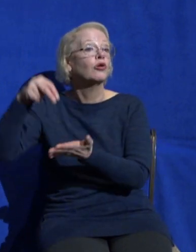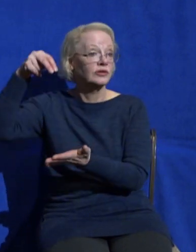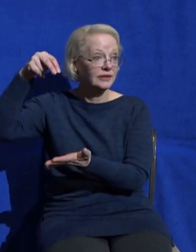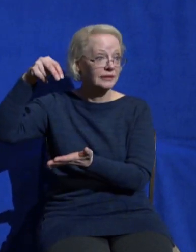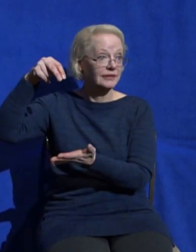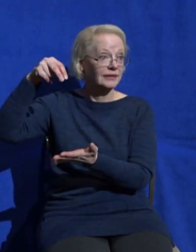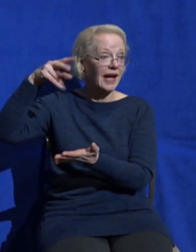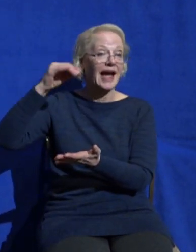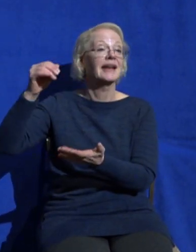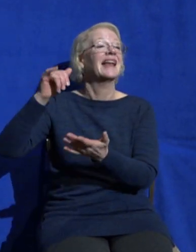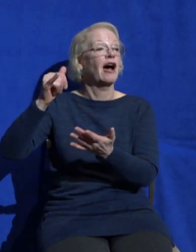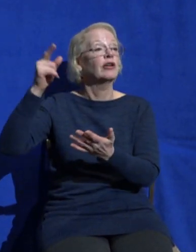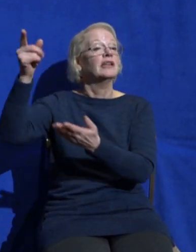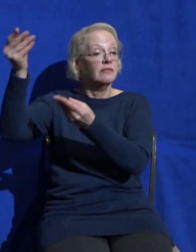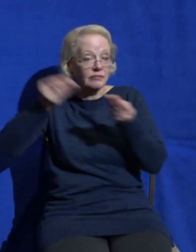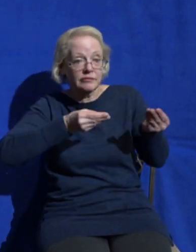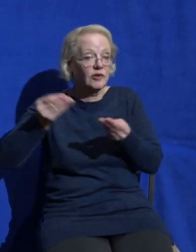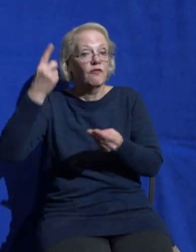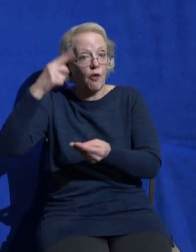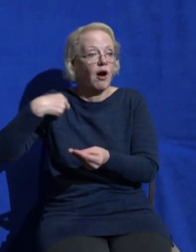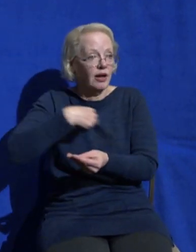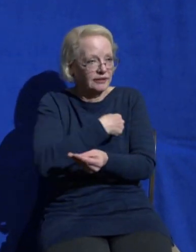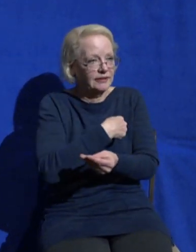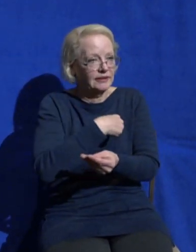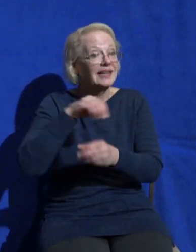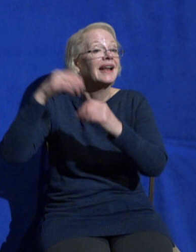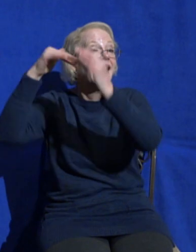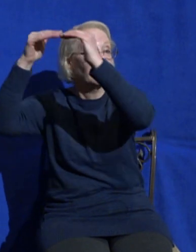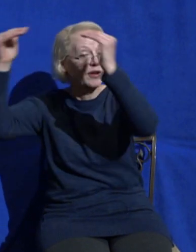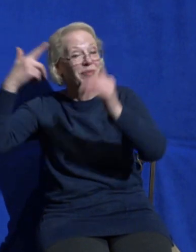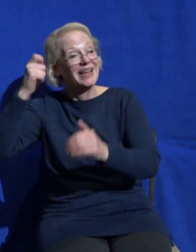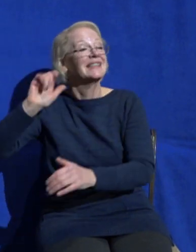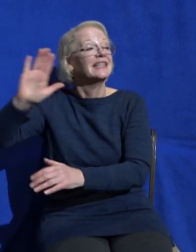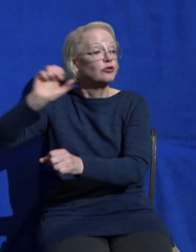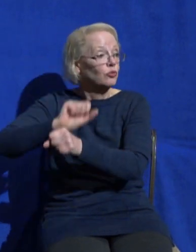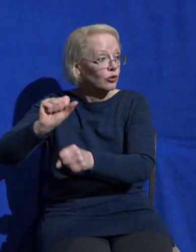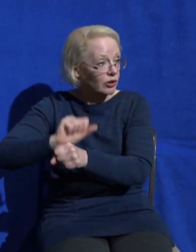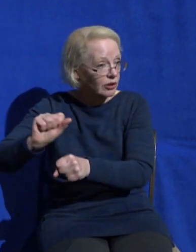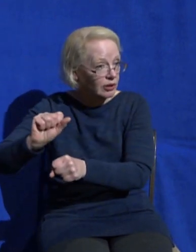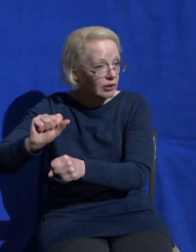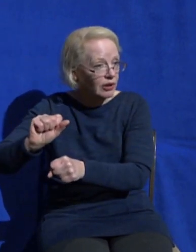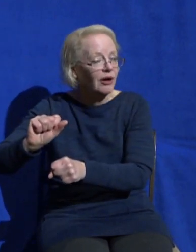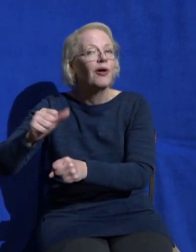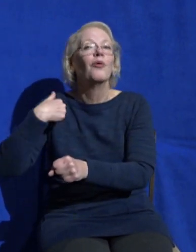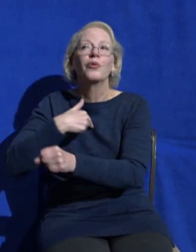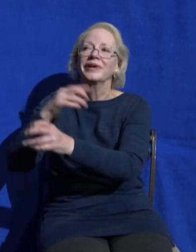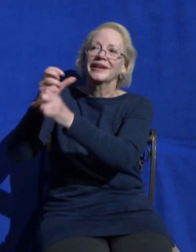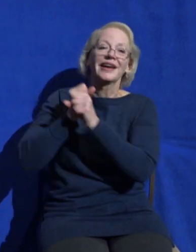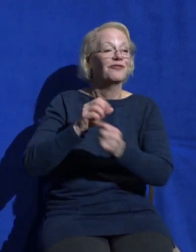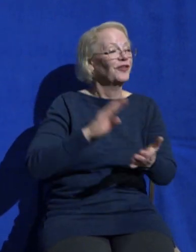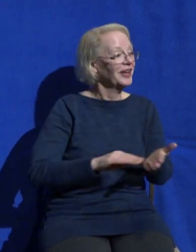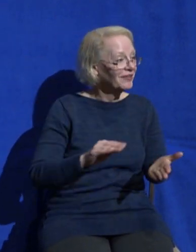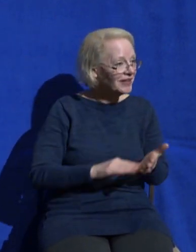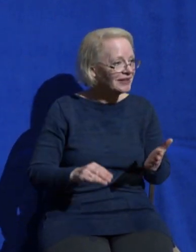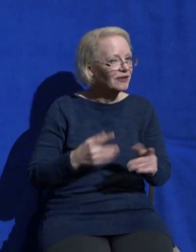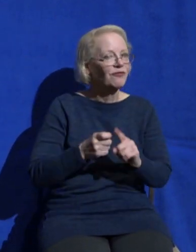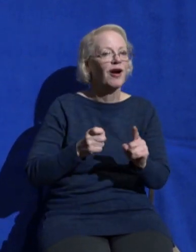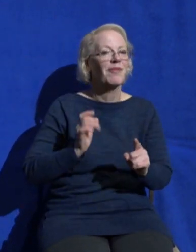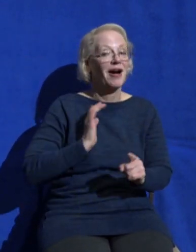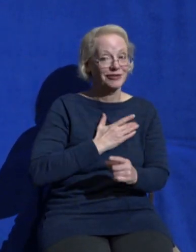on our behalf we can not only be forgiven of our sin but we can enjoy his presence and experience the intimate